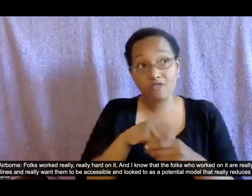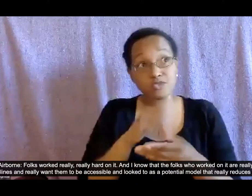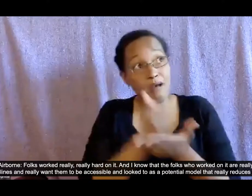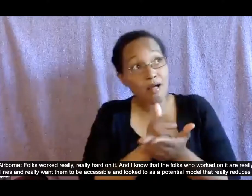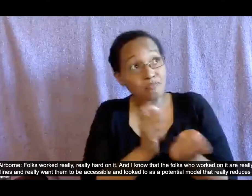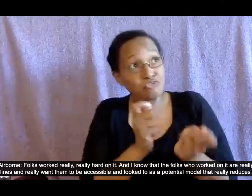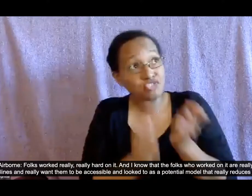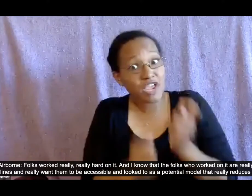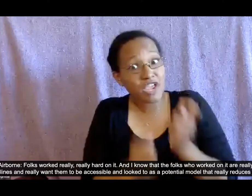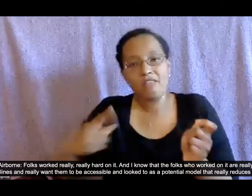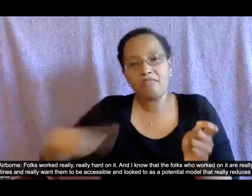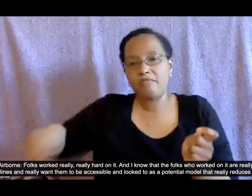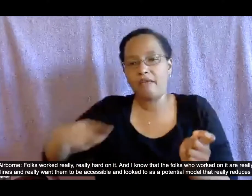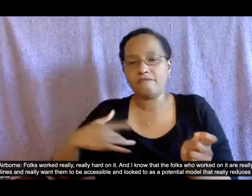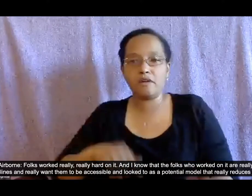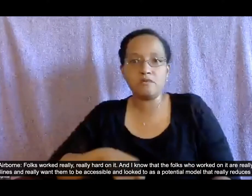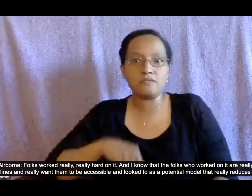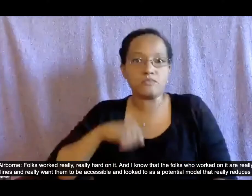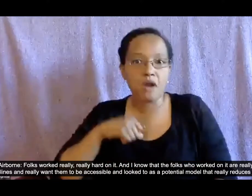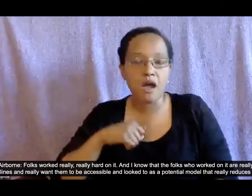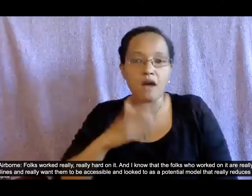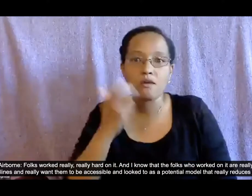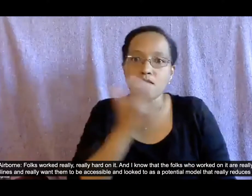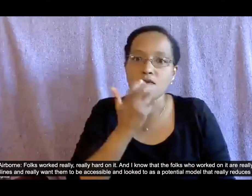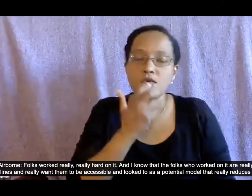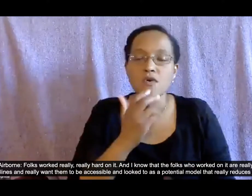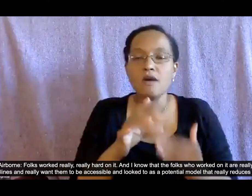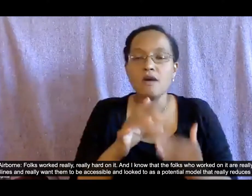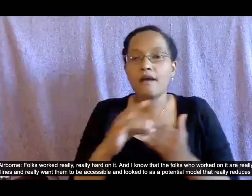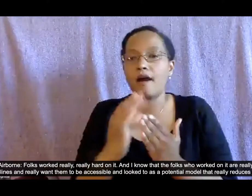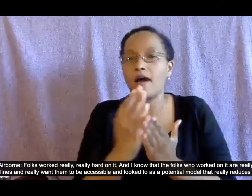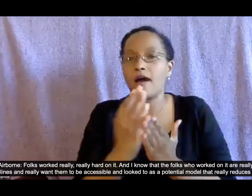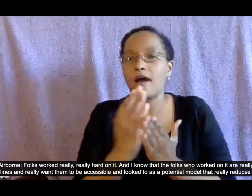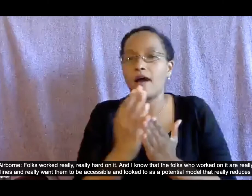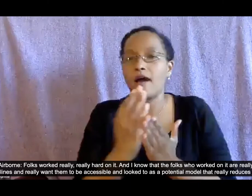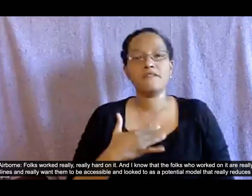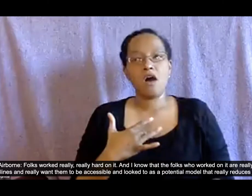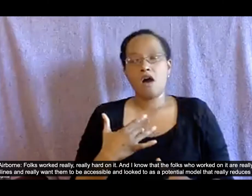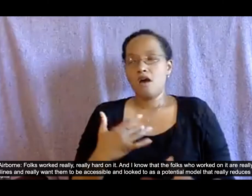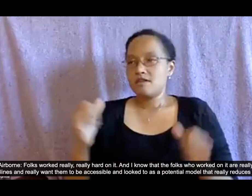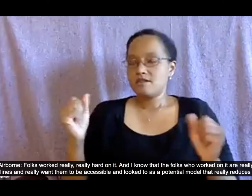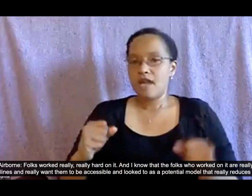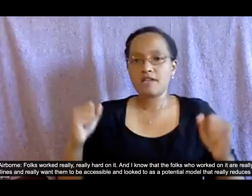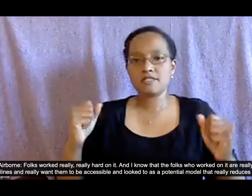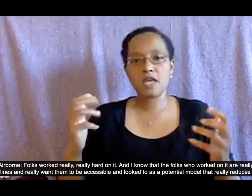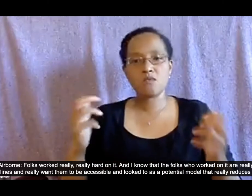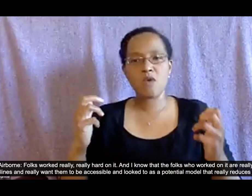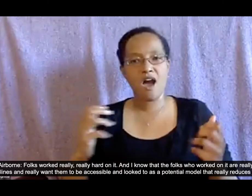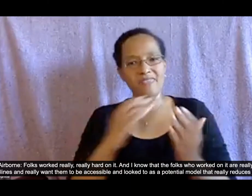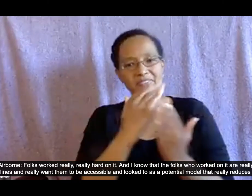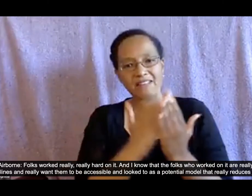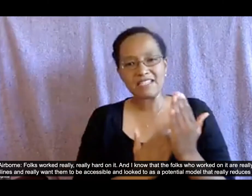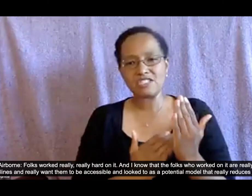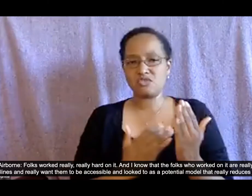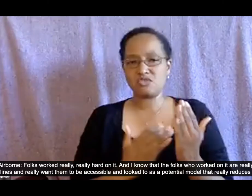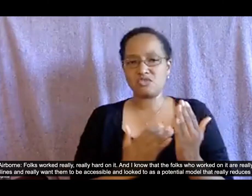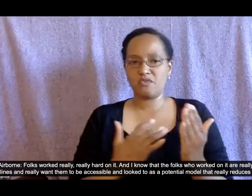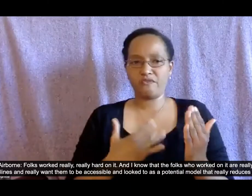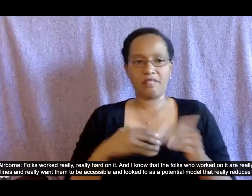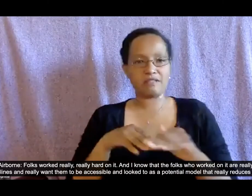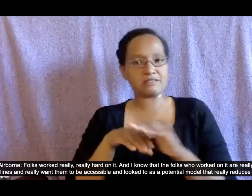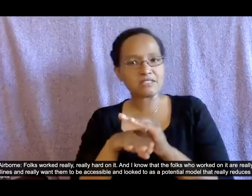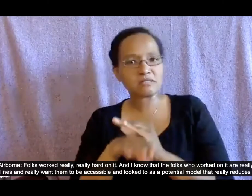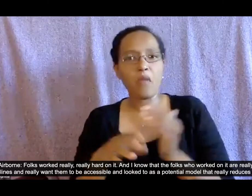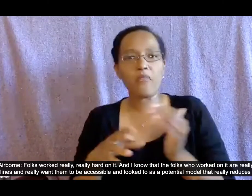guidelines and really want them to be accessible and looked to as a potential model